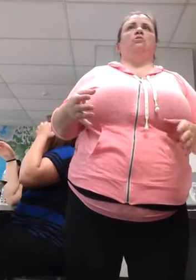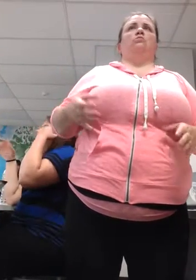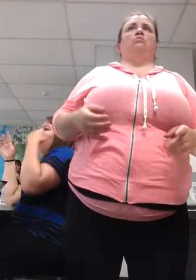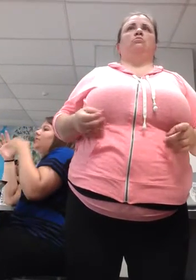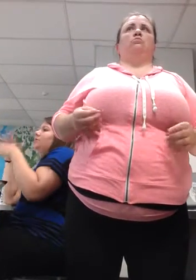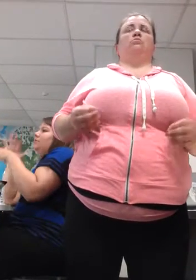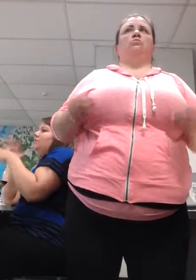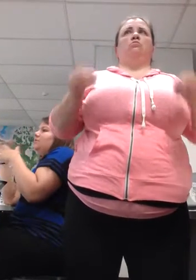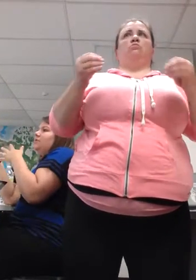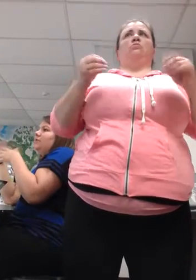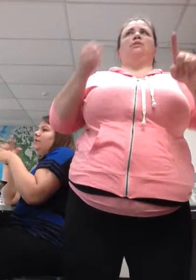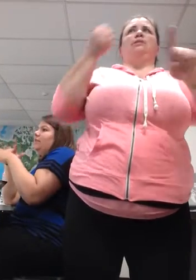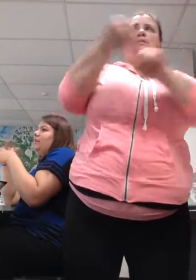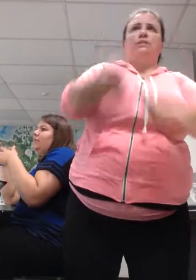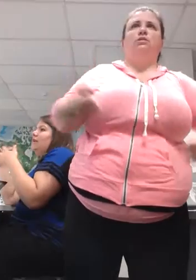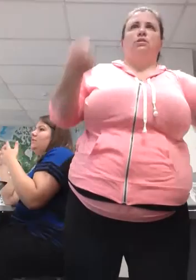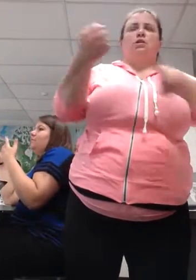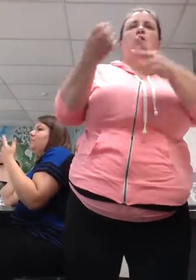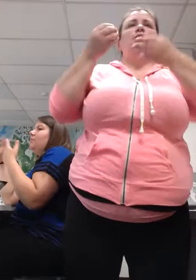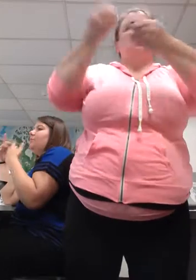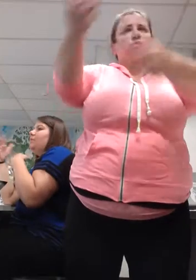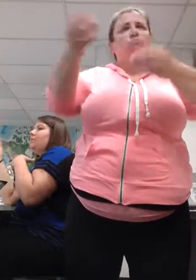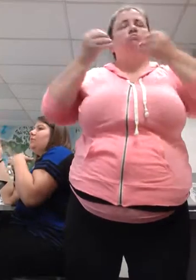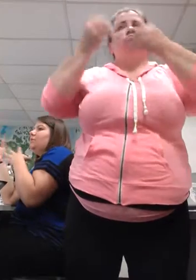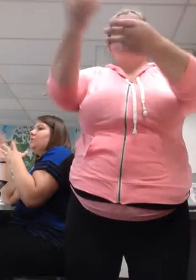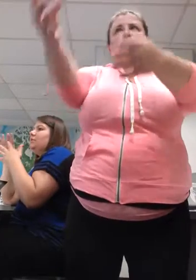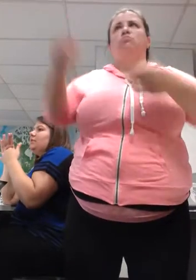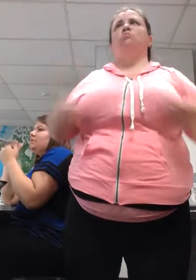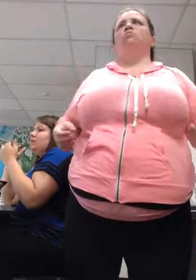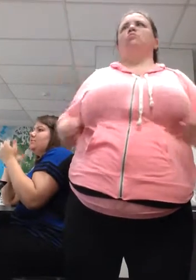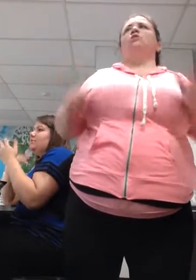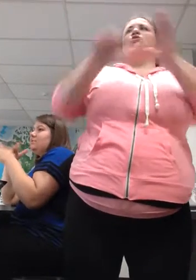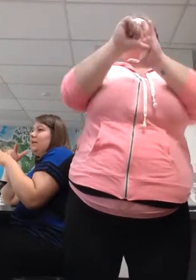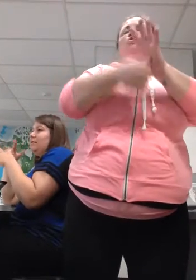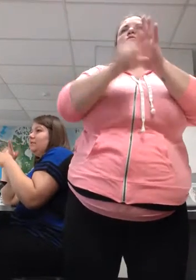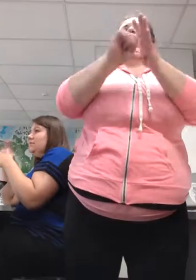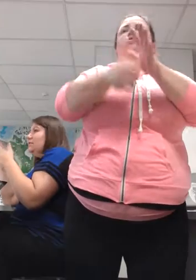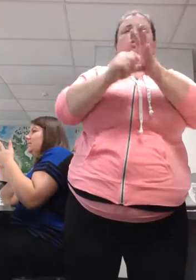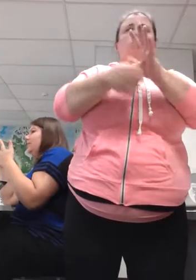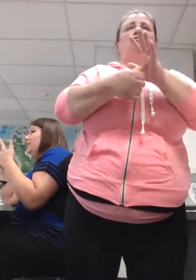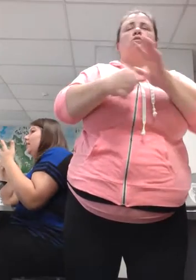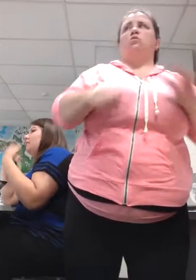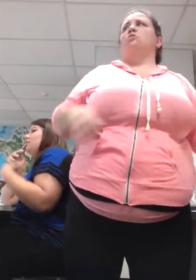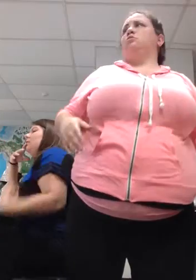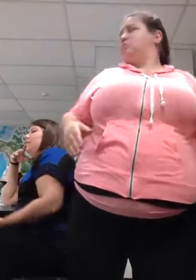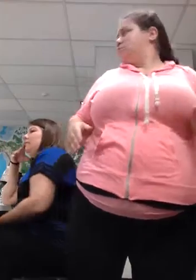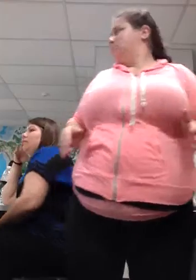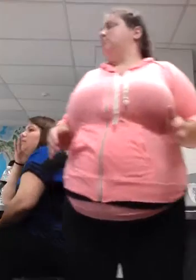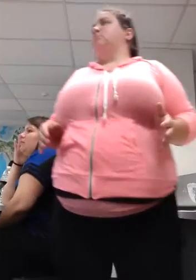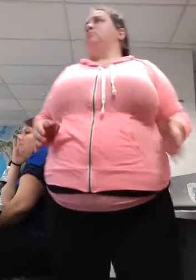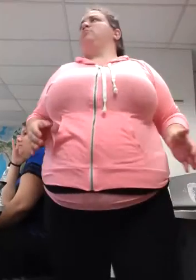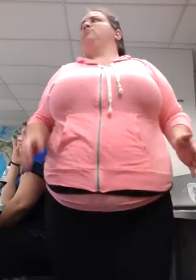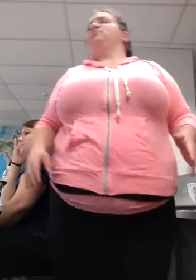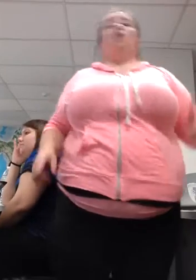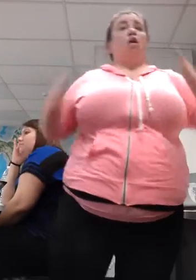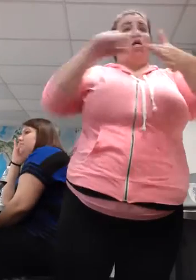like the transitions for like that and the next, would it be appropriate sometimes to use like listing? Absolutely. Listening is a transition too.